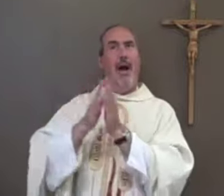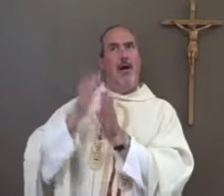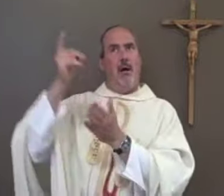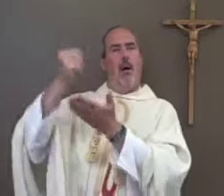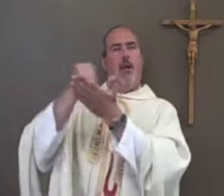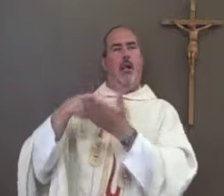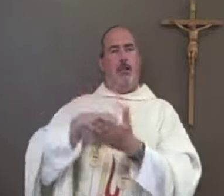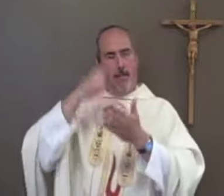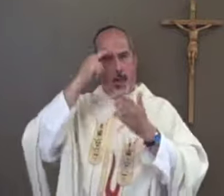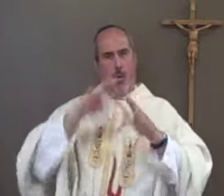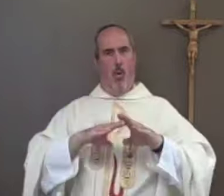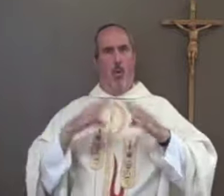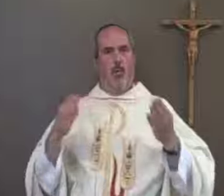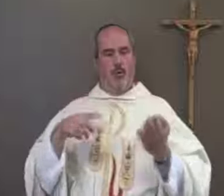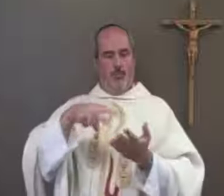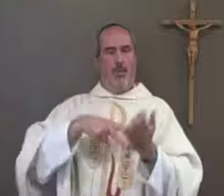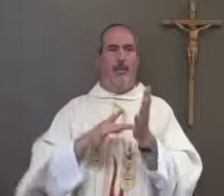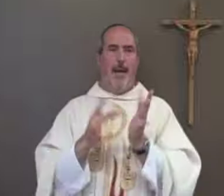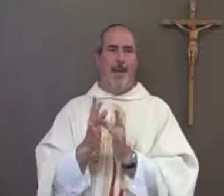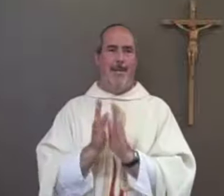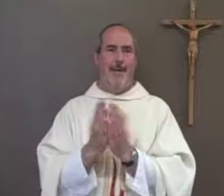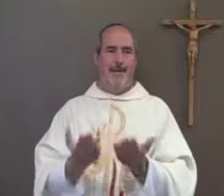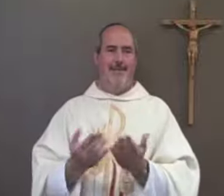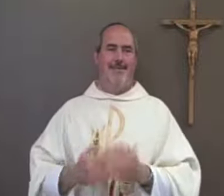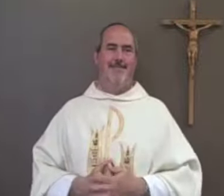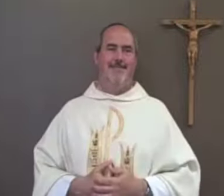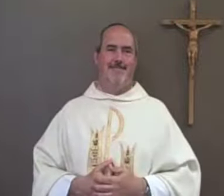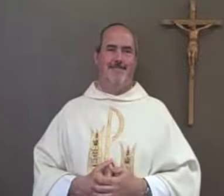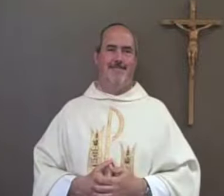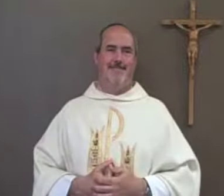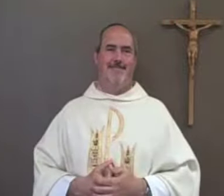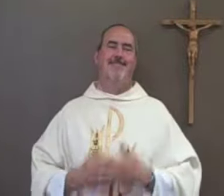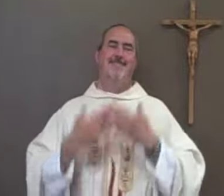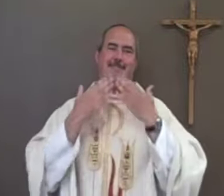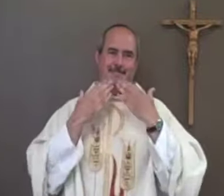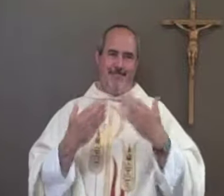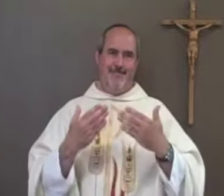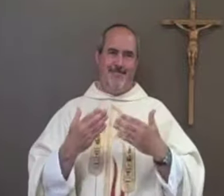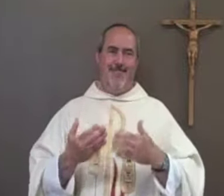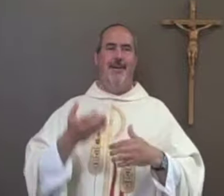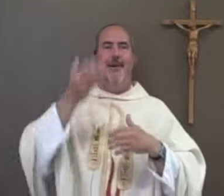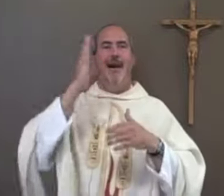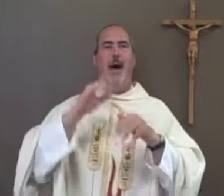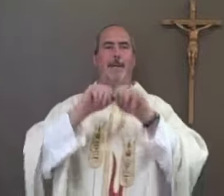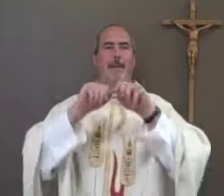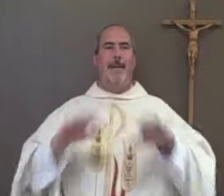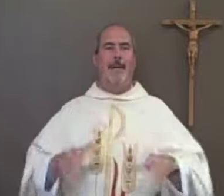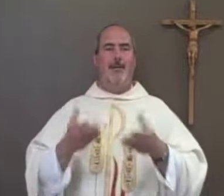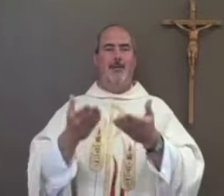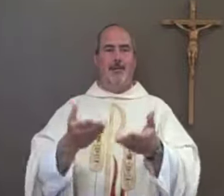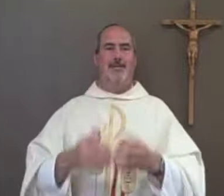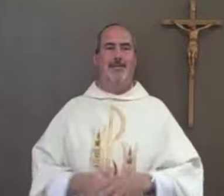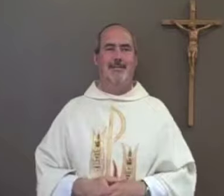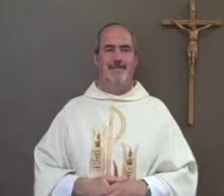Spirit and ask him to help open our minds and our heart to the Bible as we read it. Thank you and God bless you.